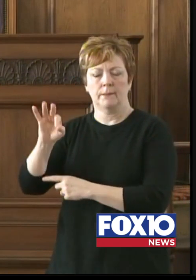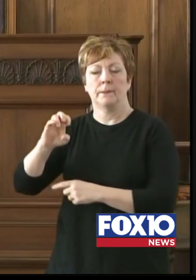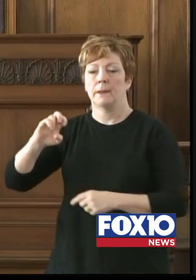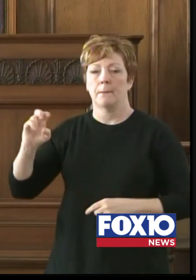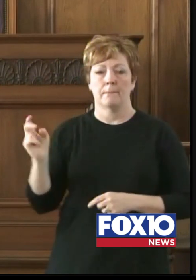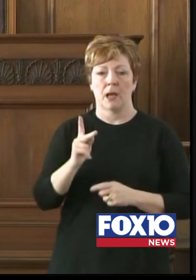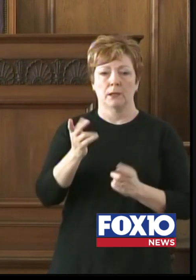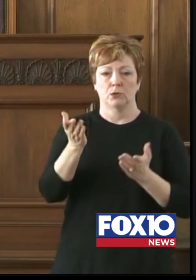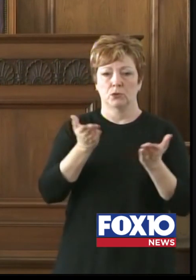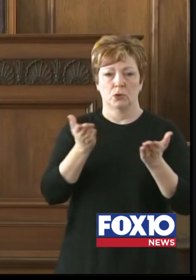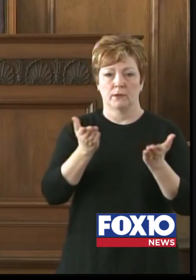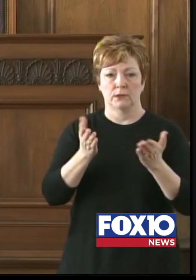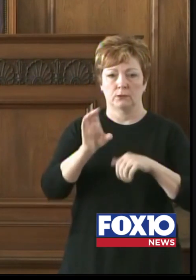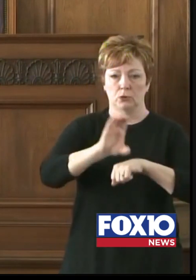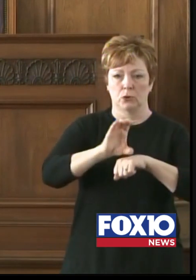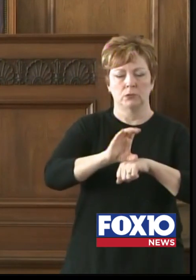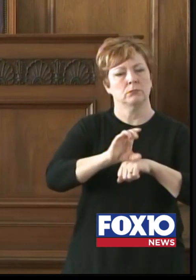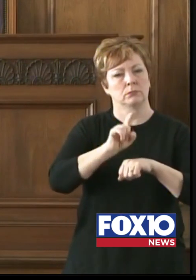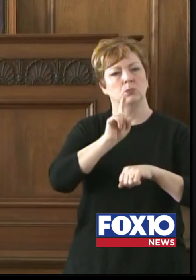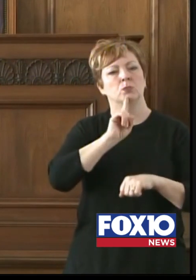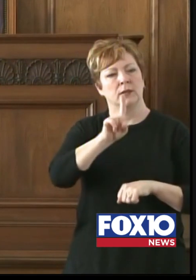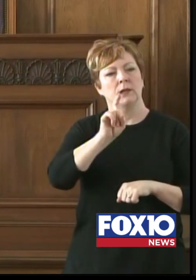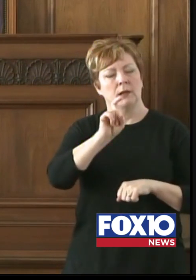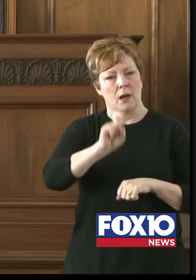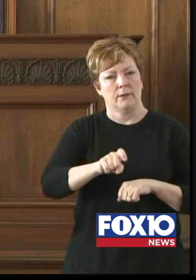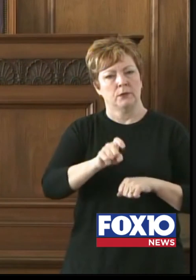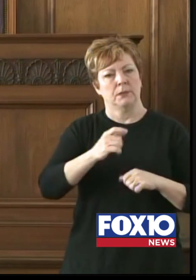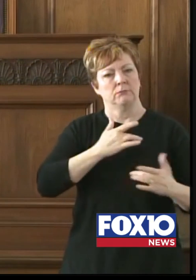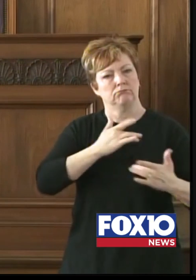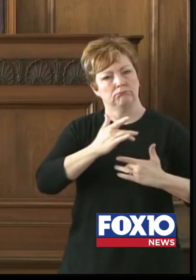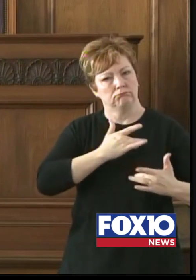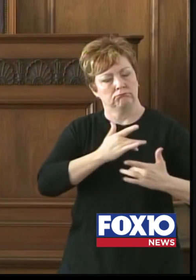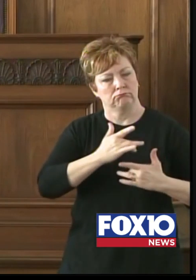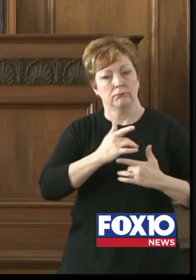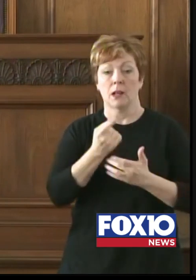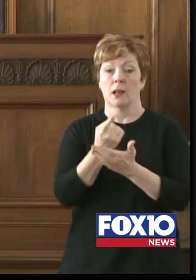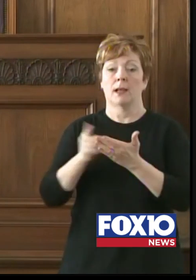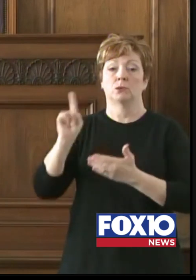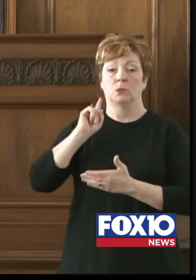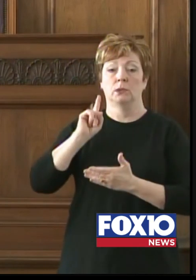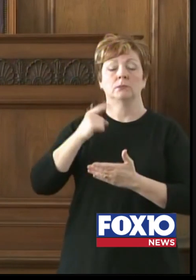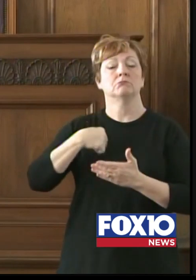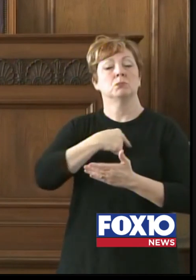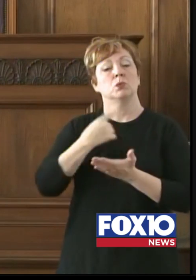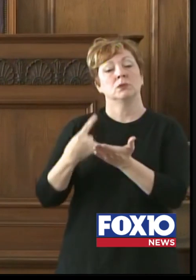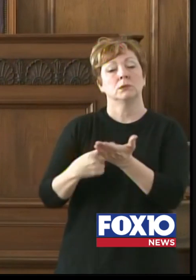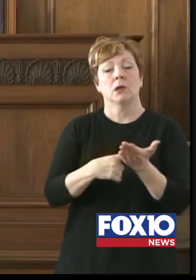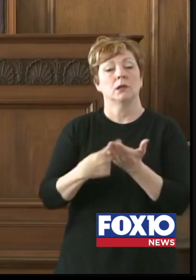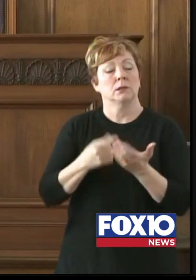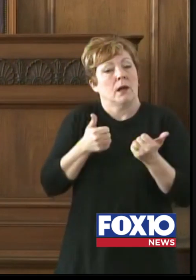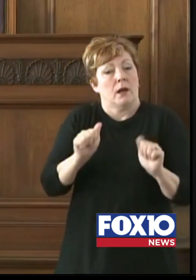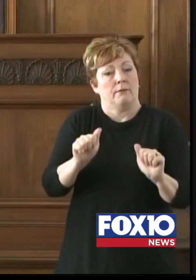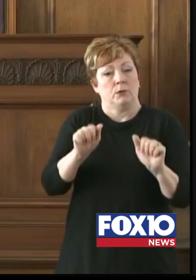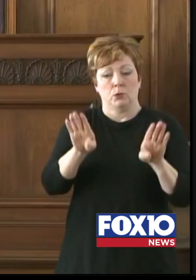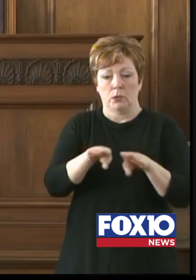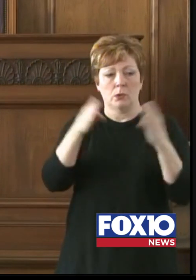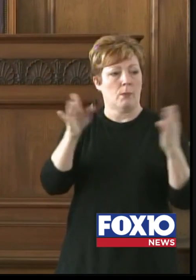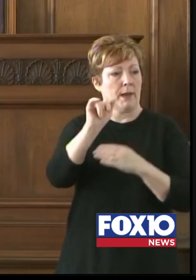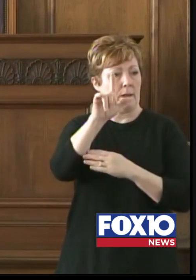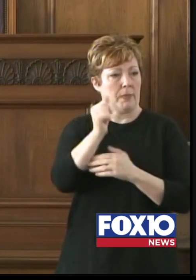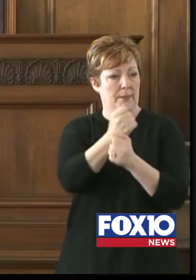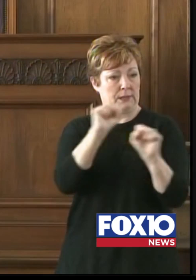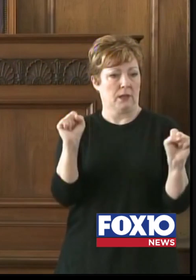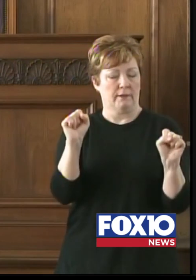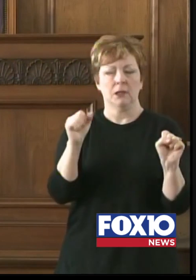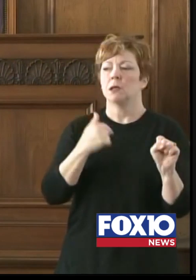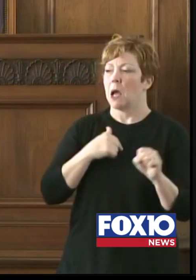with very much concern. Last week as we were discussing this effort to reopen Alabama safely, asked